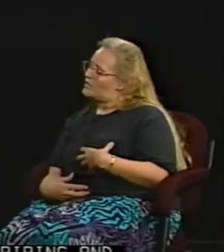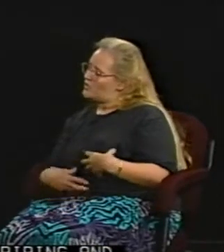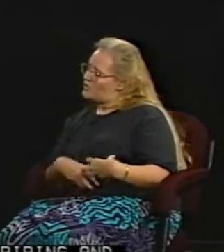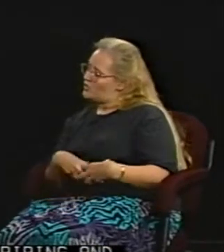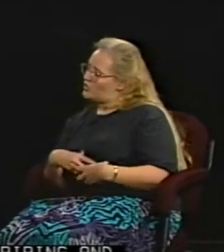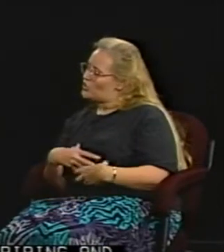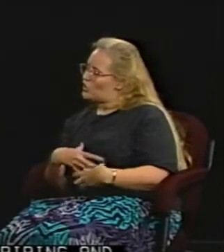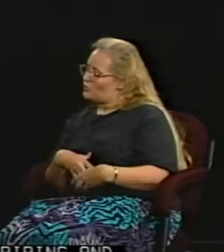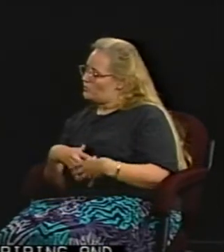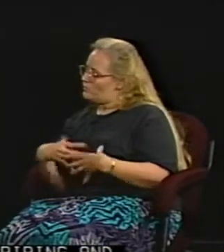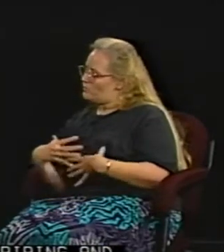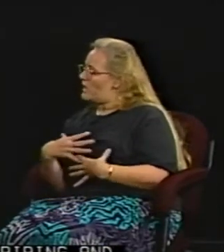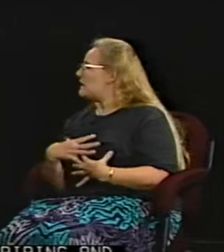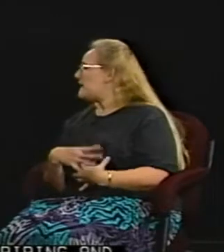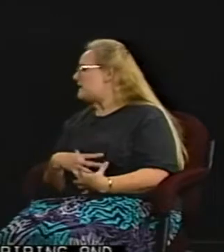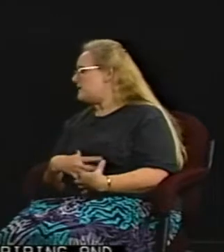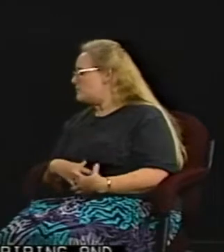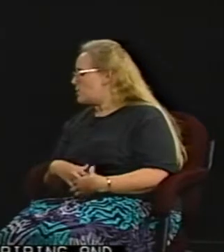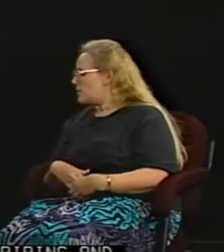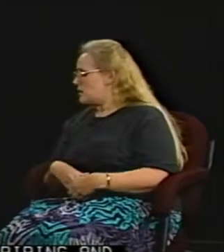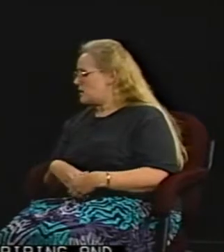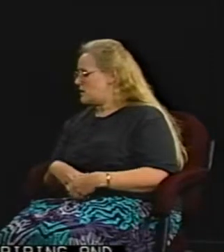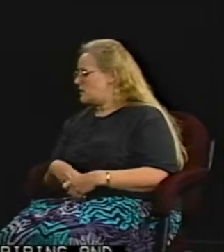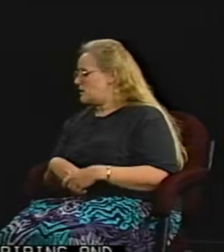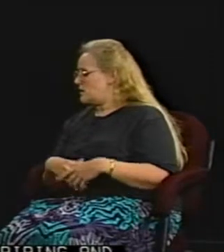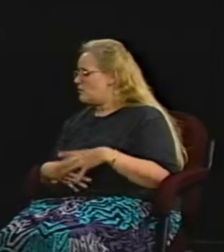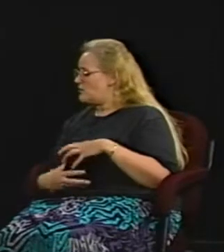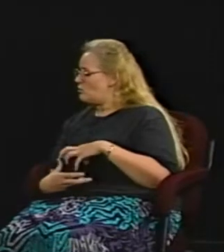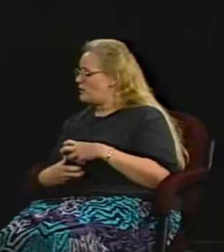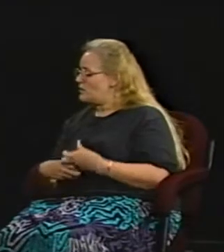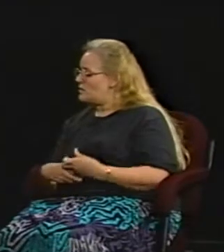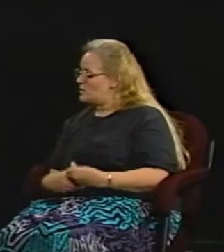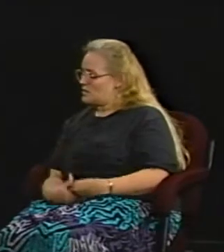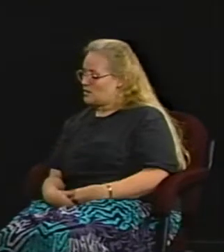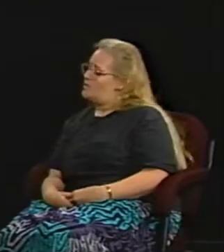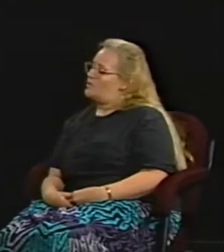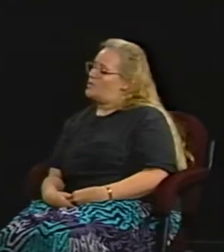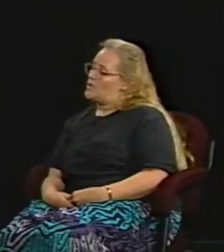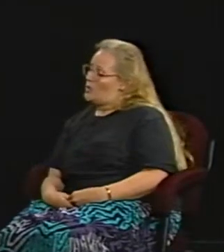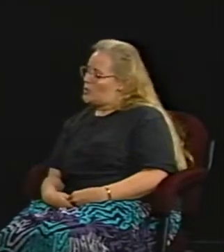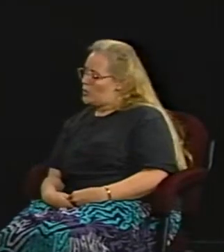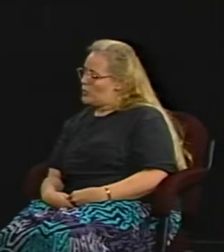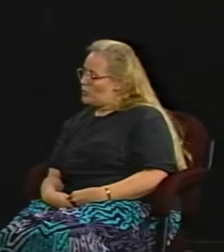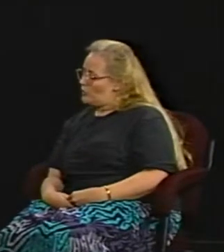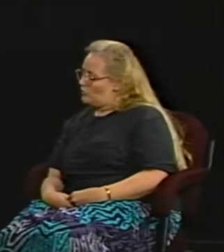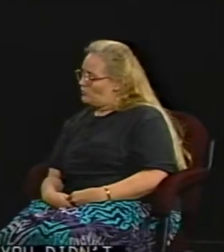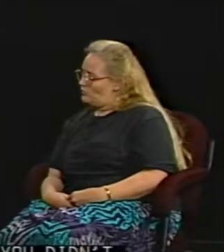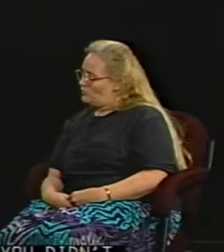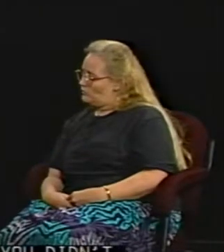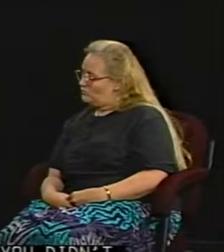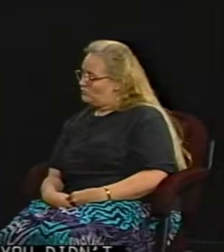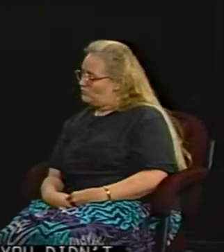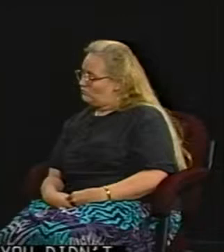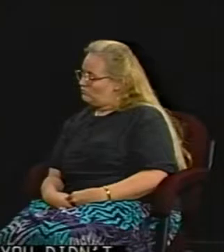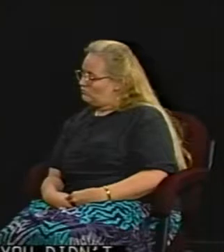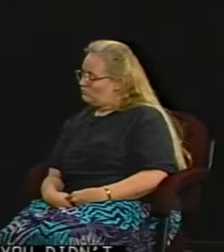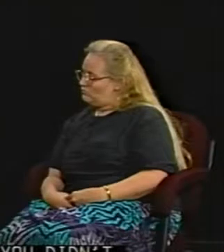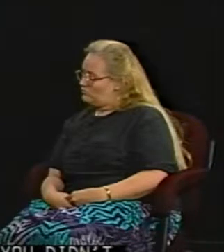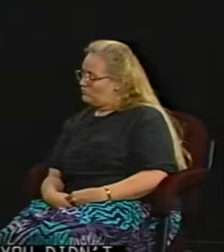his shirt was not neat anymore. It was all wrinkled. And you didn't go into the